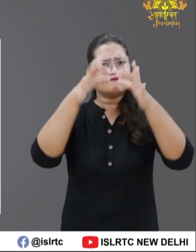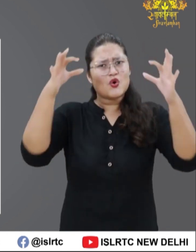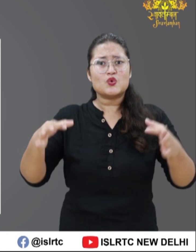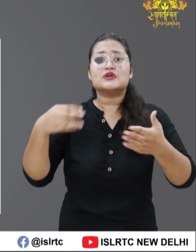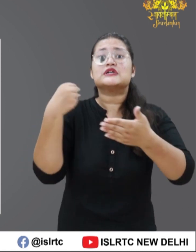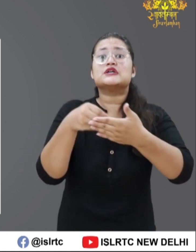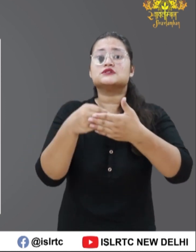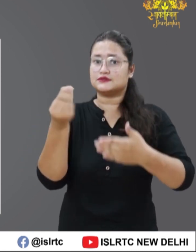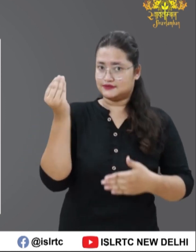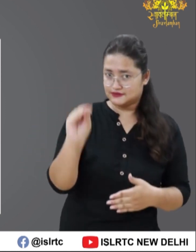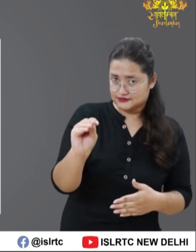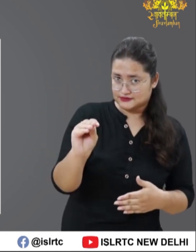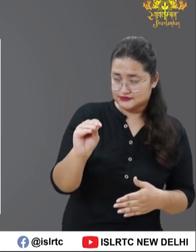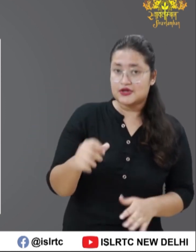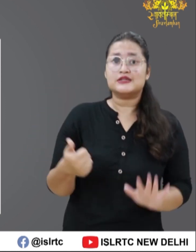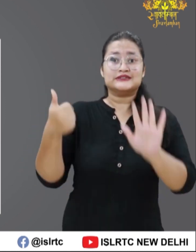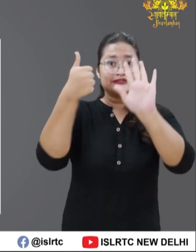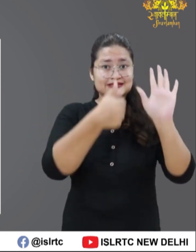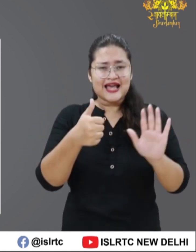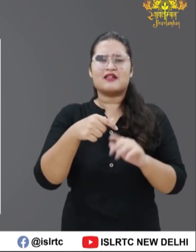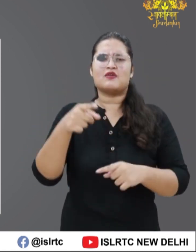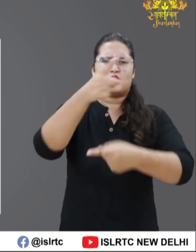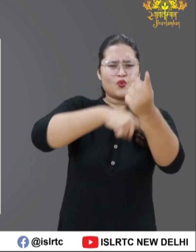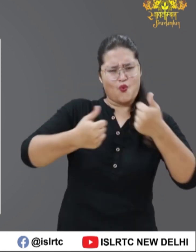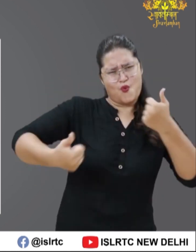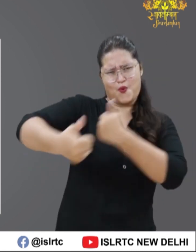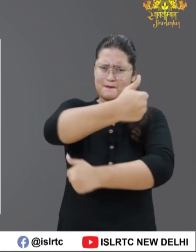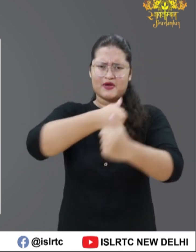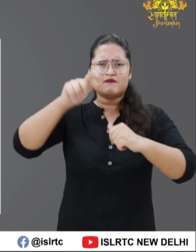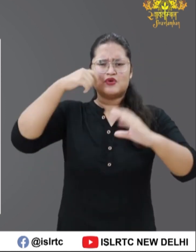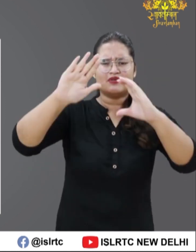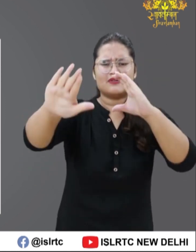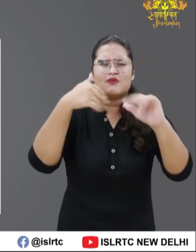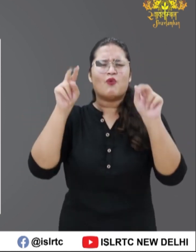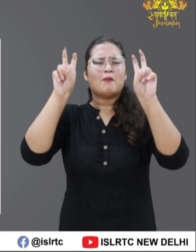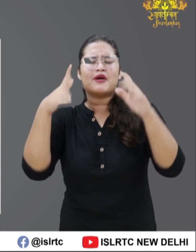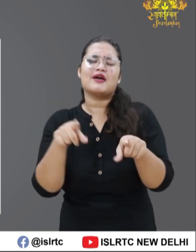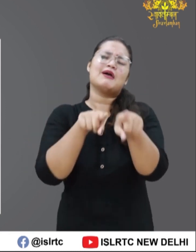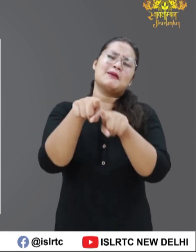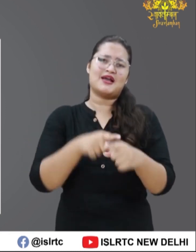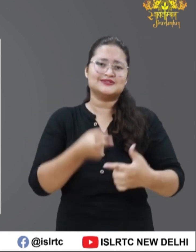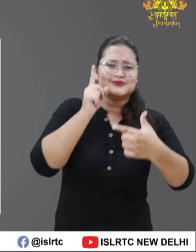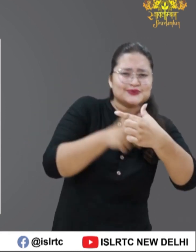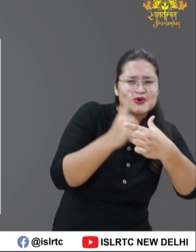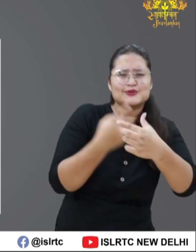provide the complete address of your institution. Sixth, indicate the competition area you wish to participate in. For example,